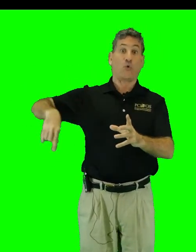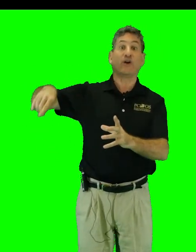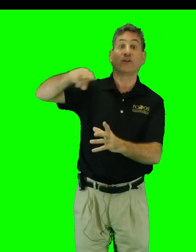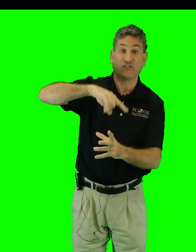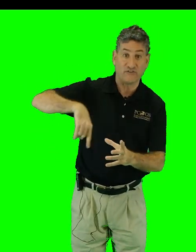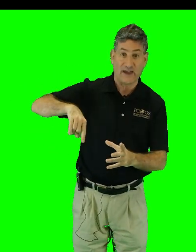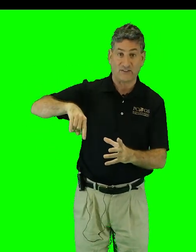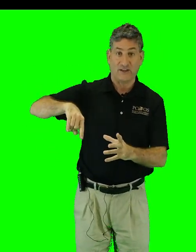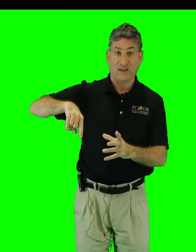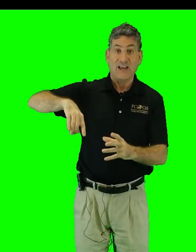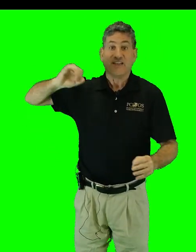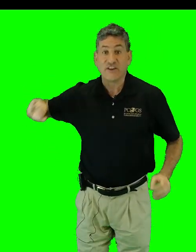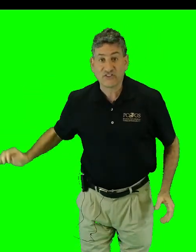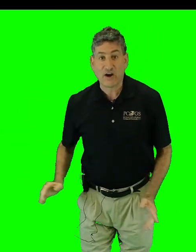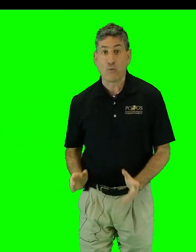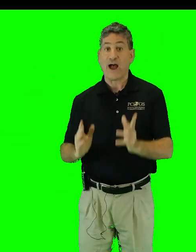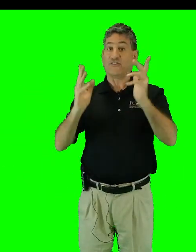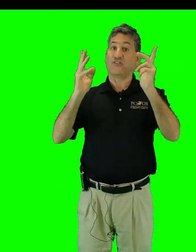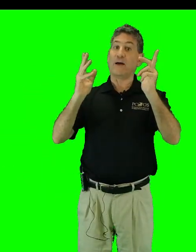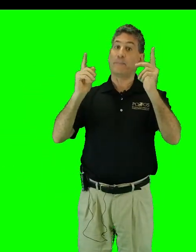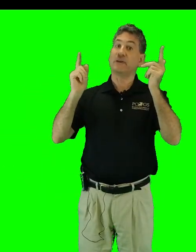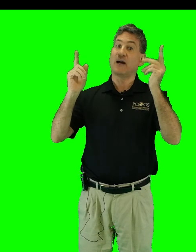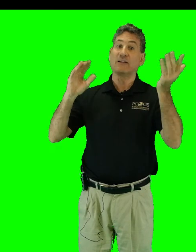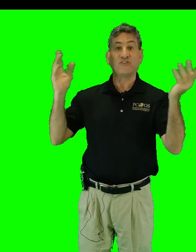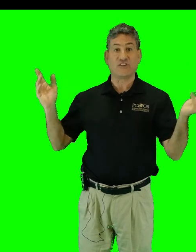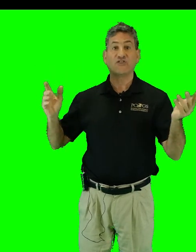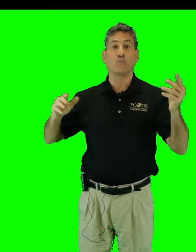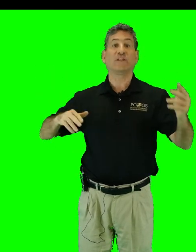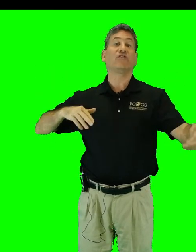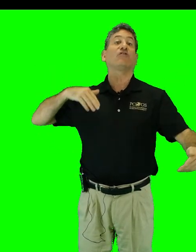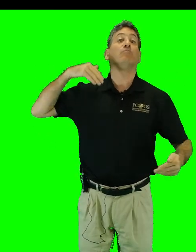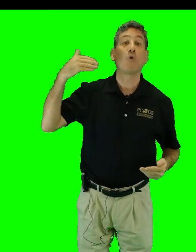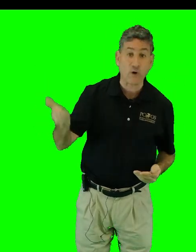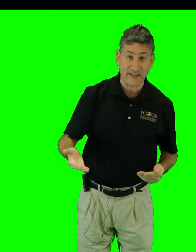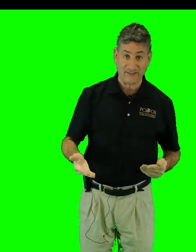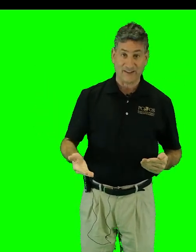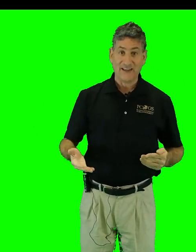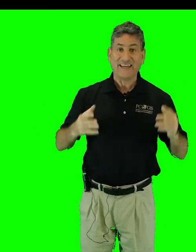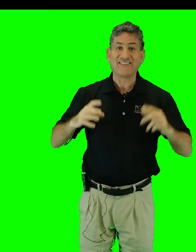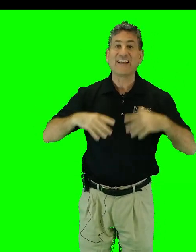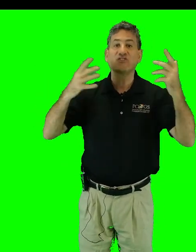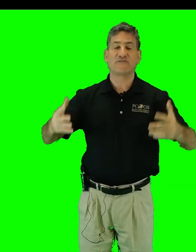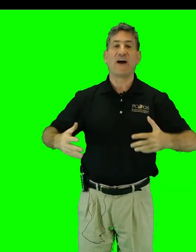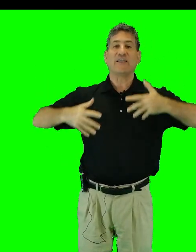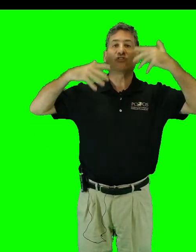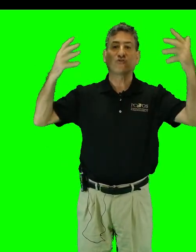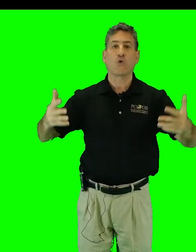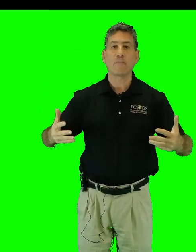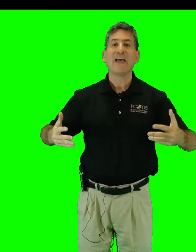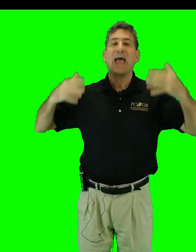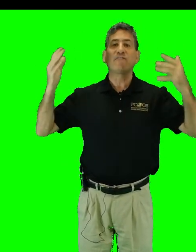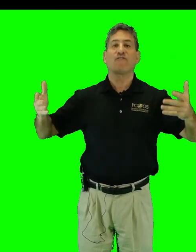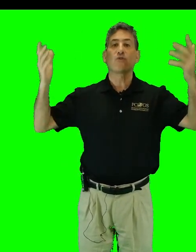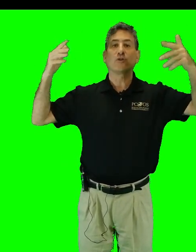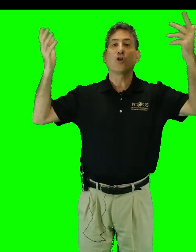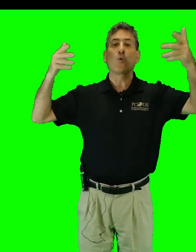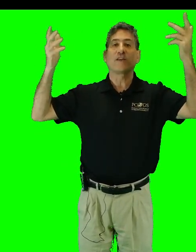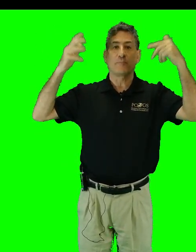Coriolis effect. This air rises up, and condensation releases more heat, intensifying the storm and further lowering the